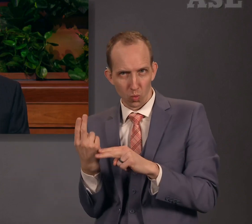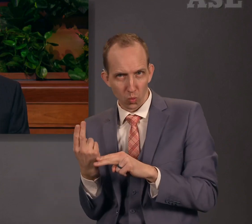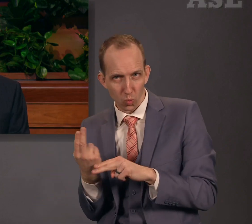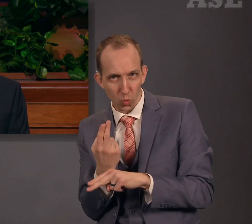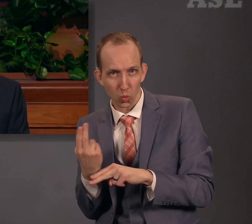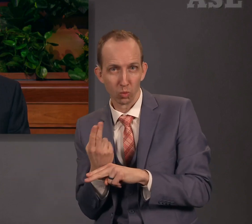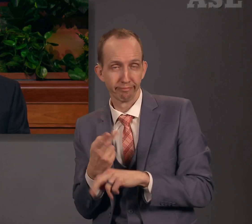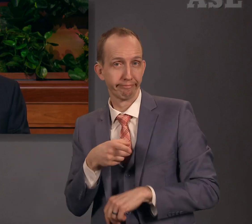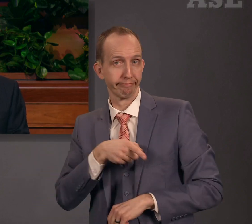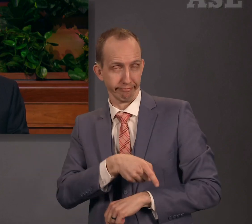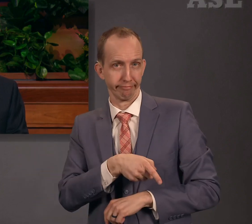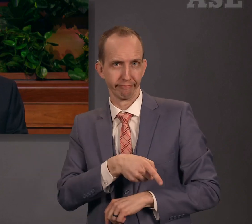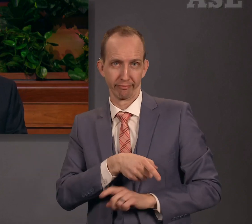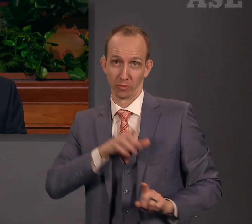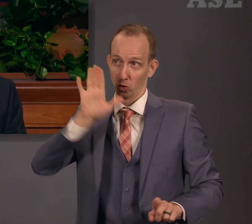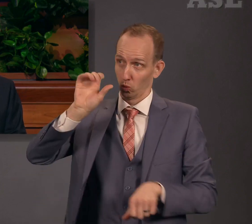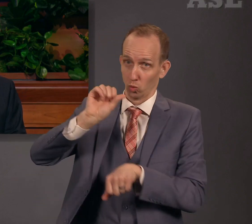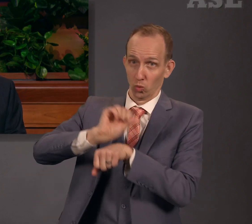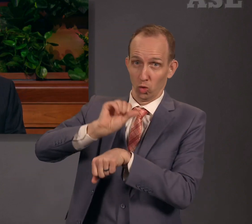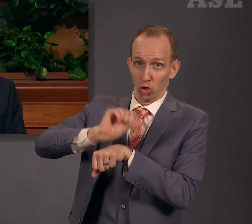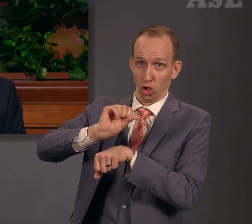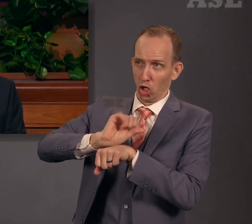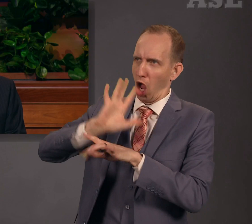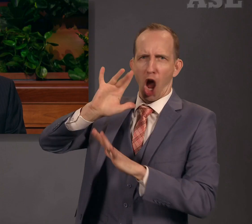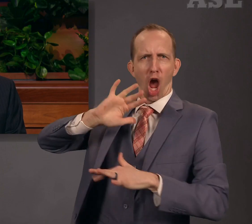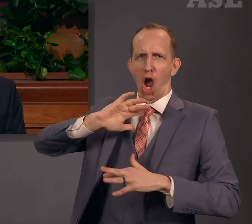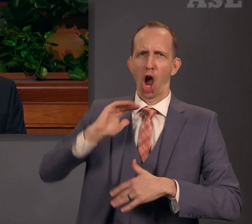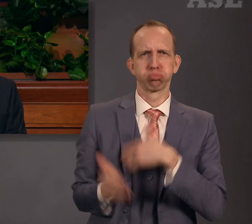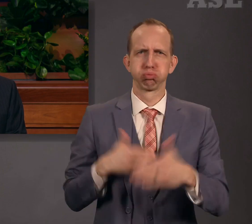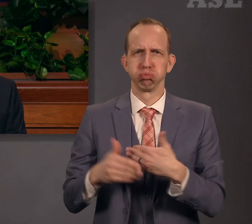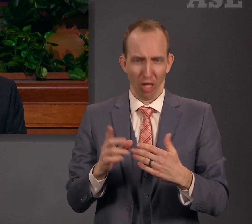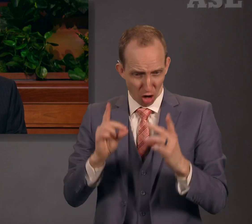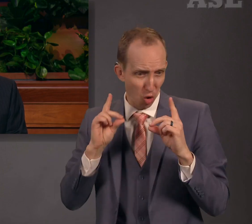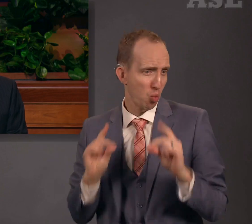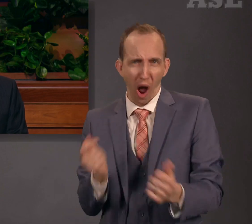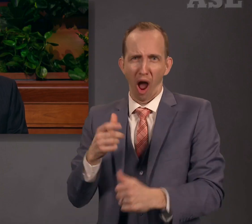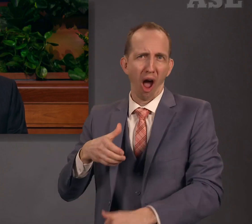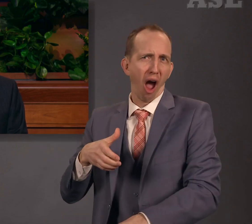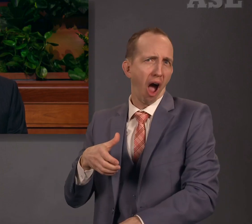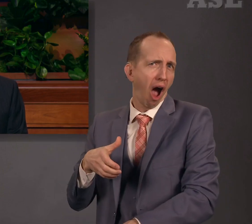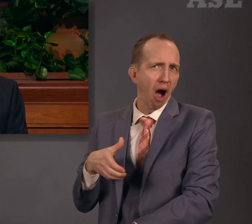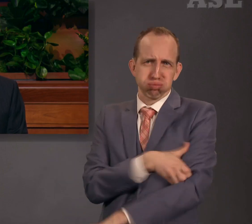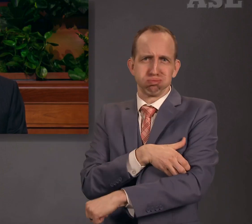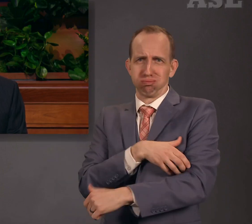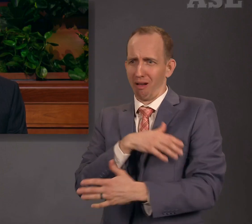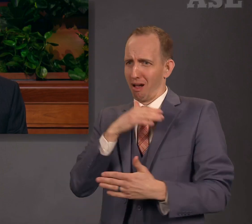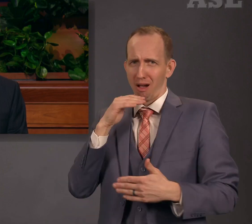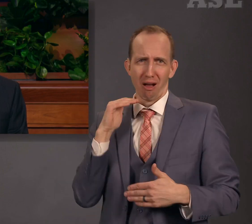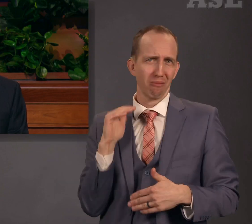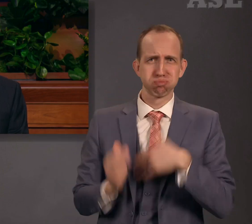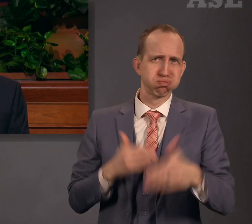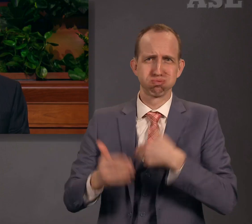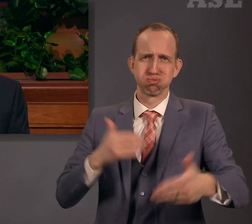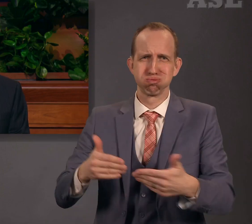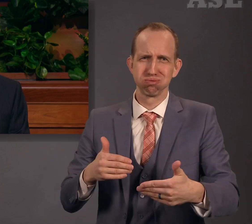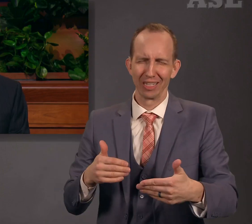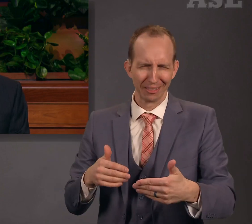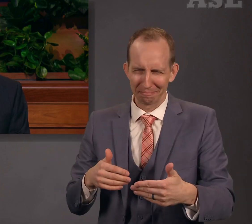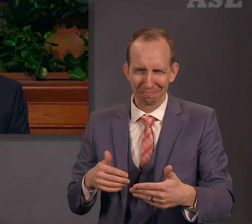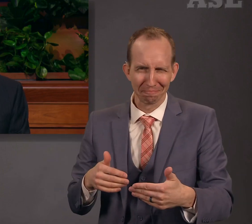work, but he did not start his ministry that way. Rather, his capacity over time was magnified as